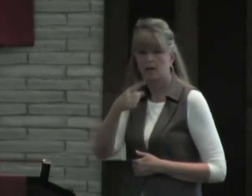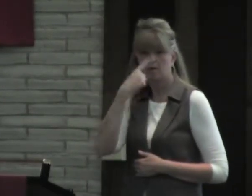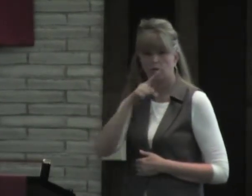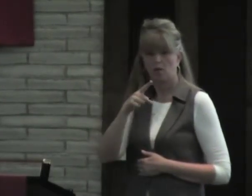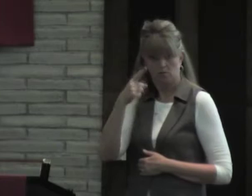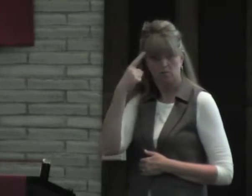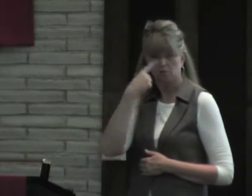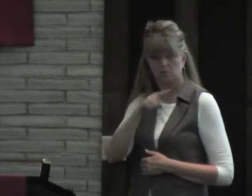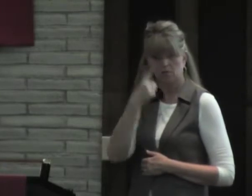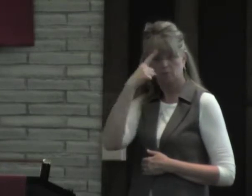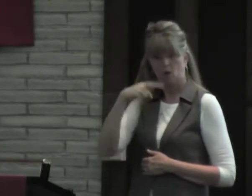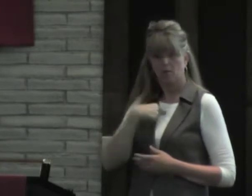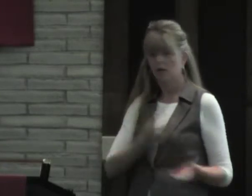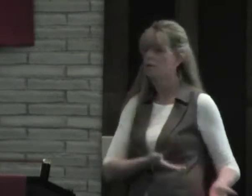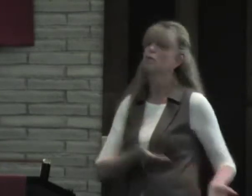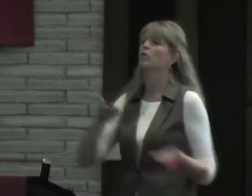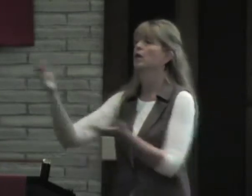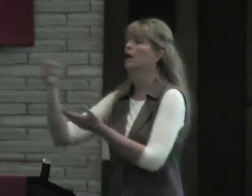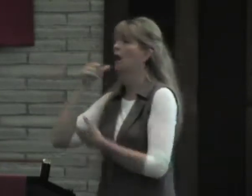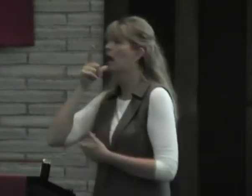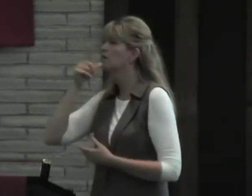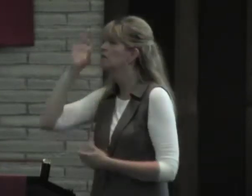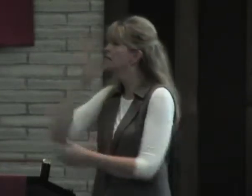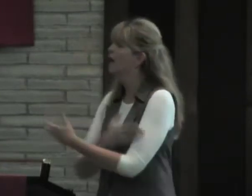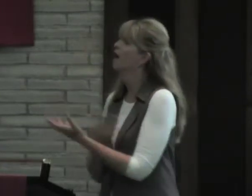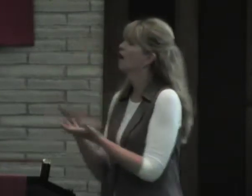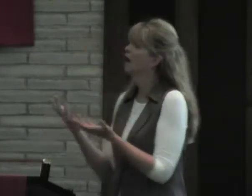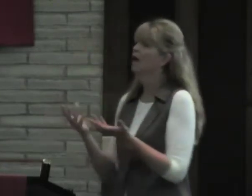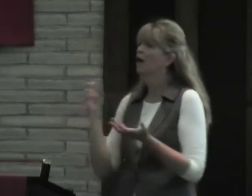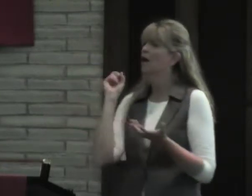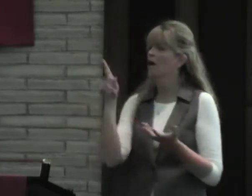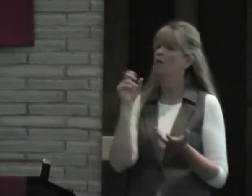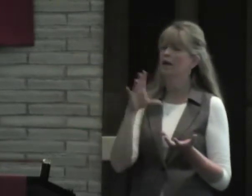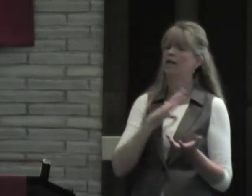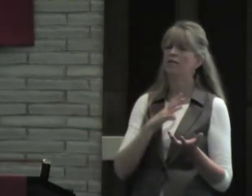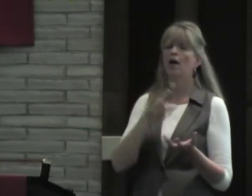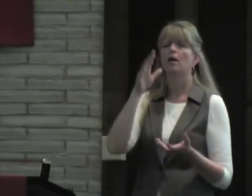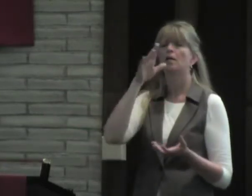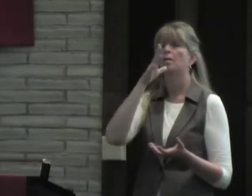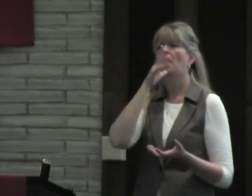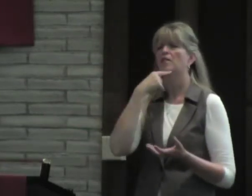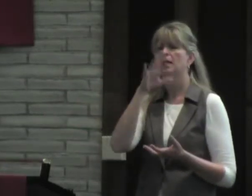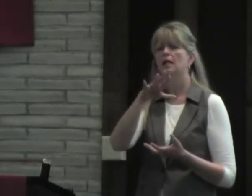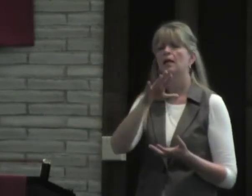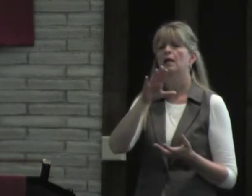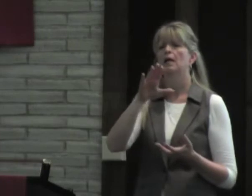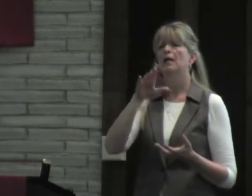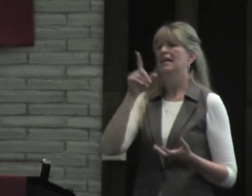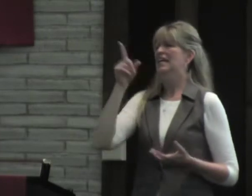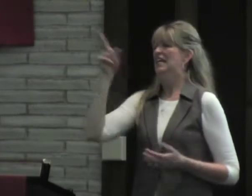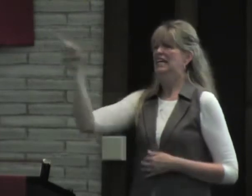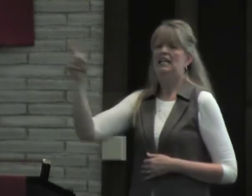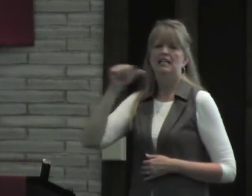I've been bringing him lunch every day, do you mind taking that for me, taking lunch? he's like, okay, yeah, that's fine, I'll go. And the mom said,